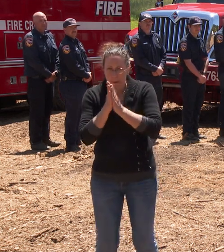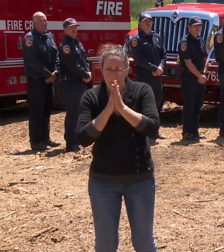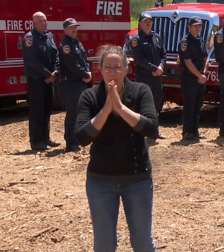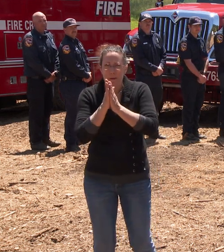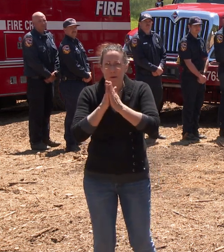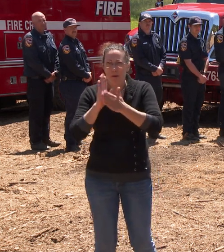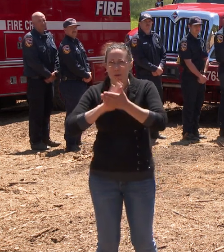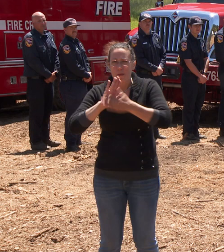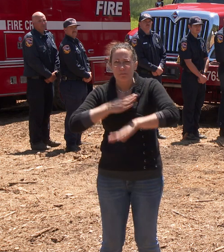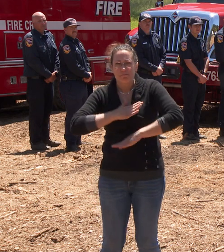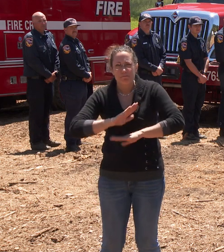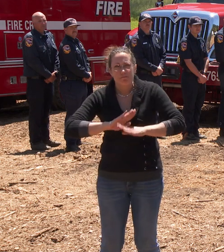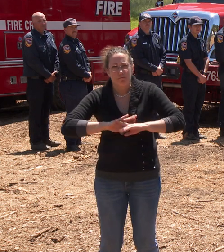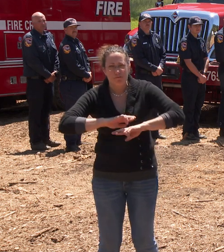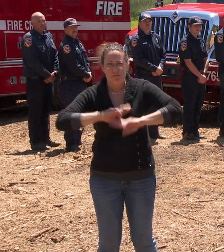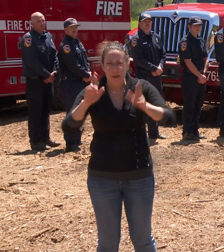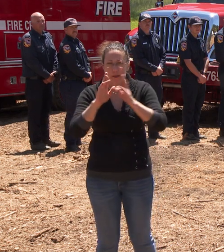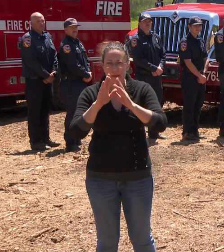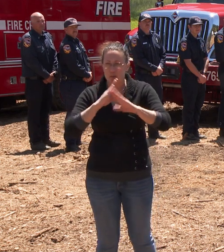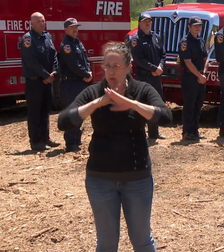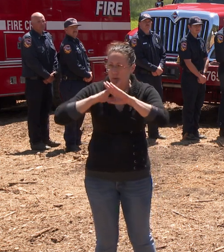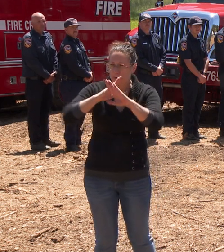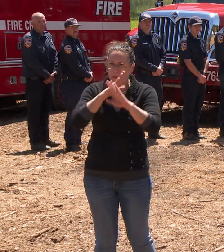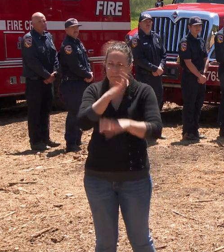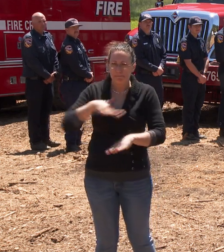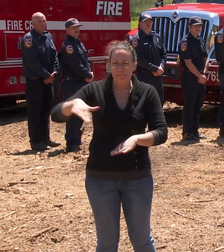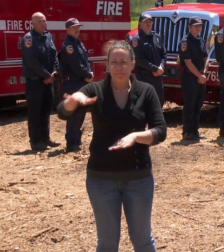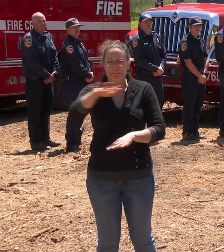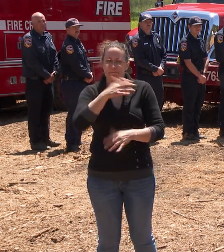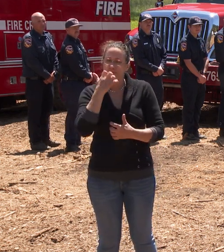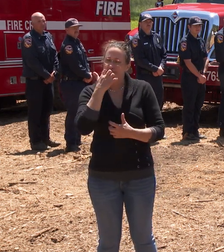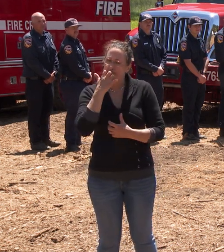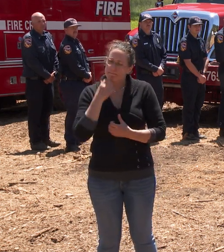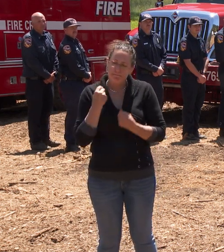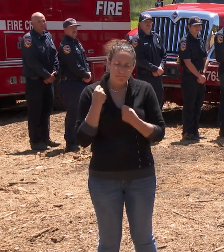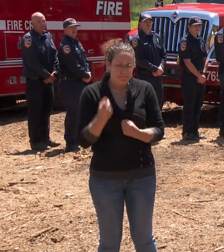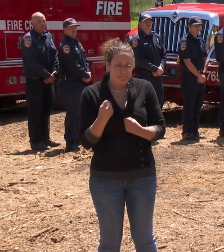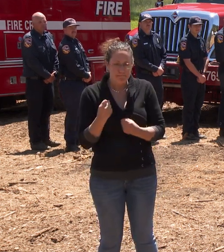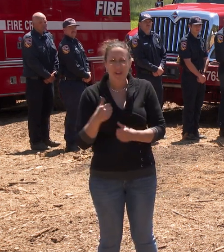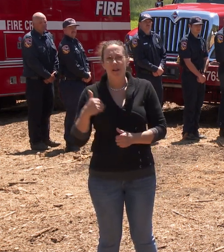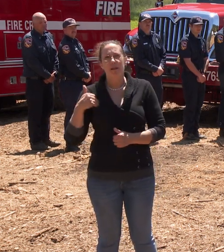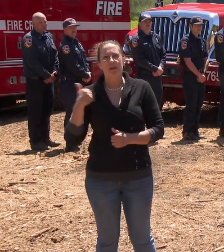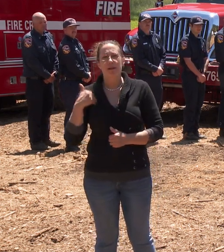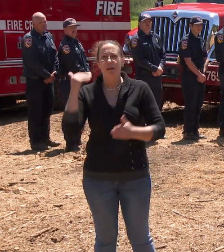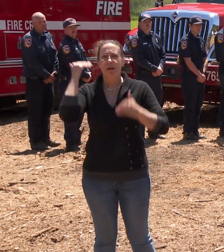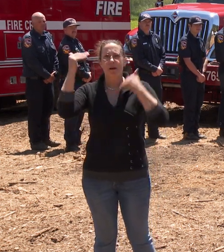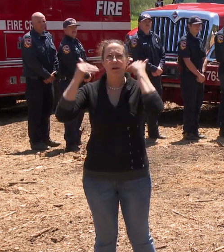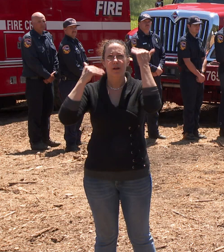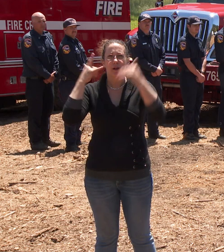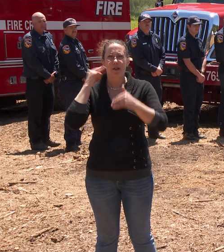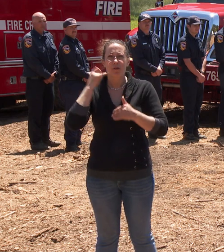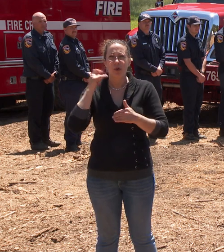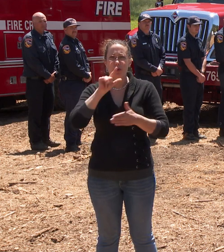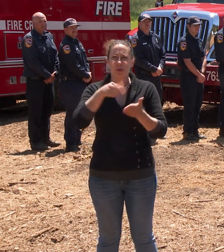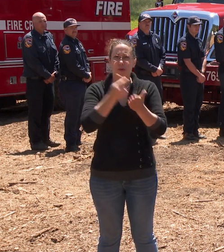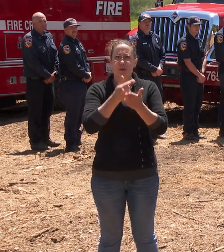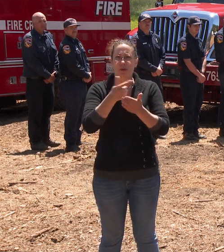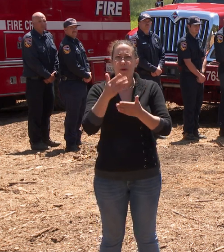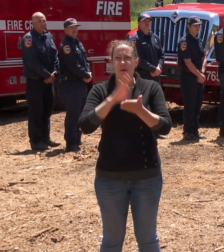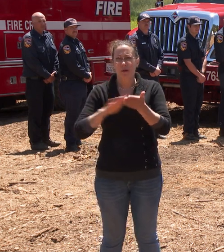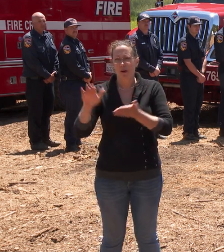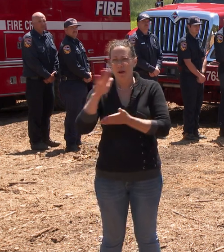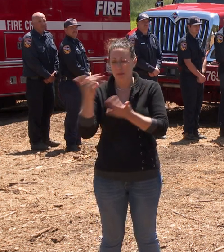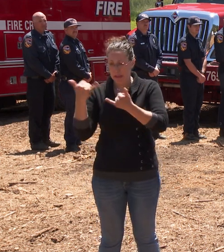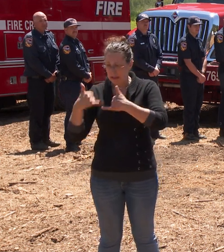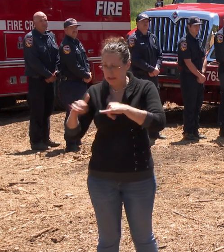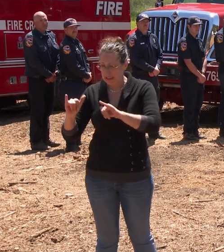to protect our communities are profound. Young adult Californians from college grads to some still if need to